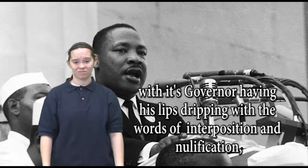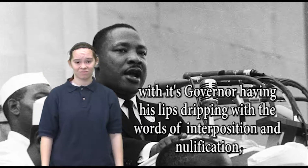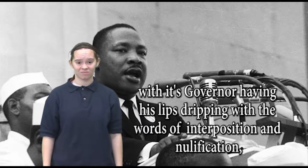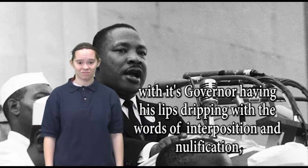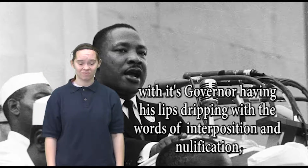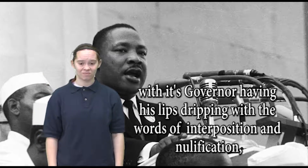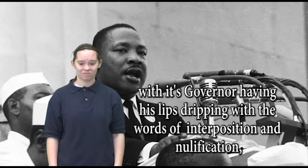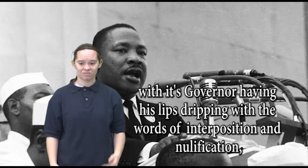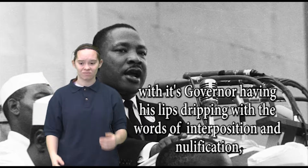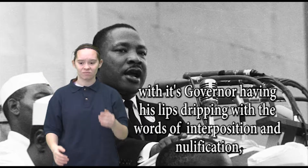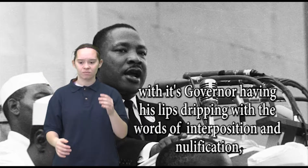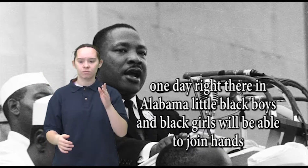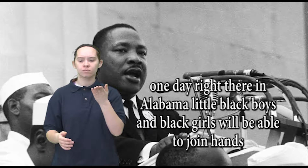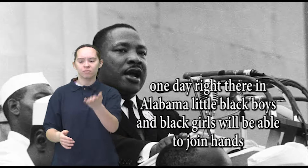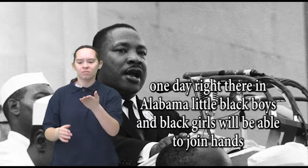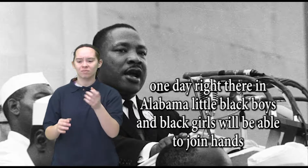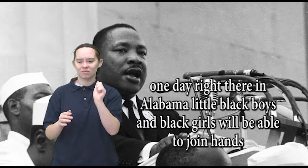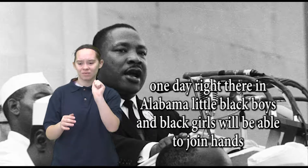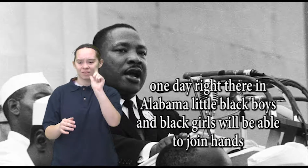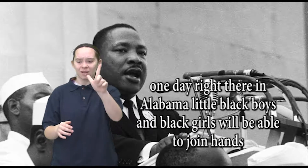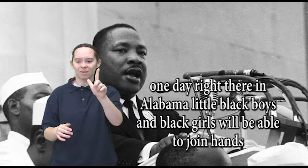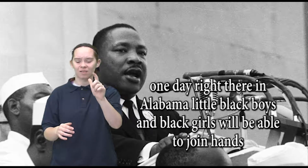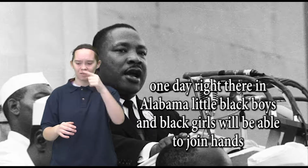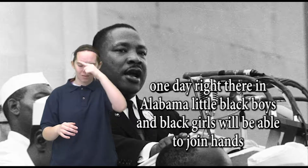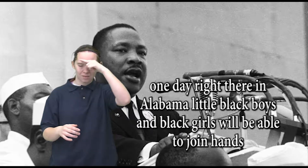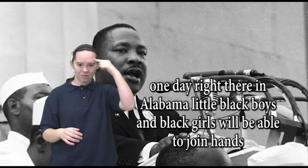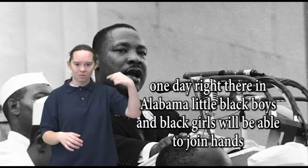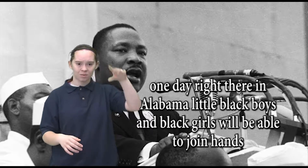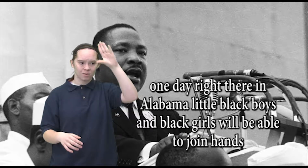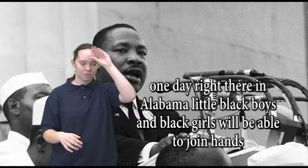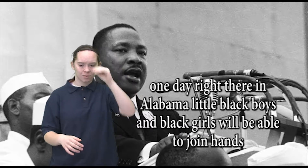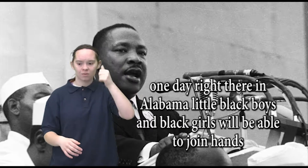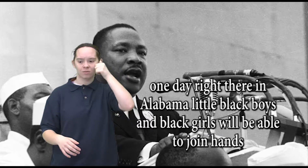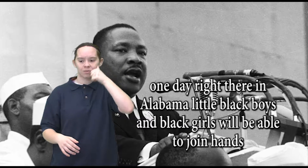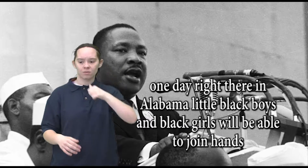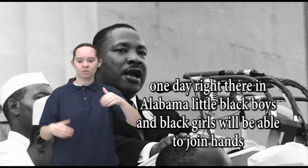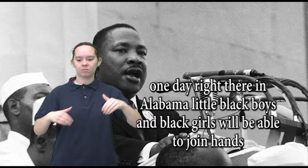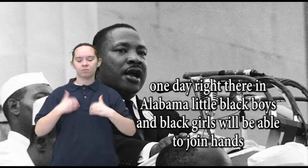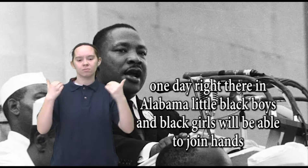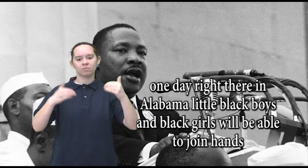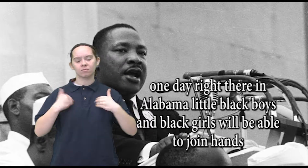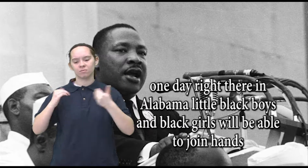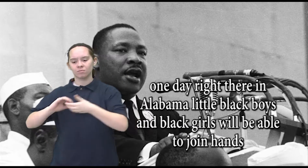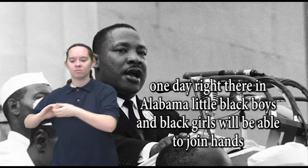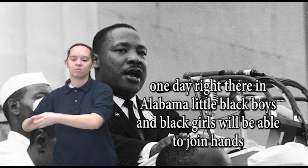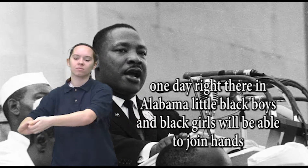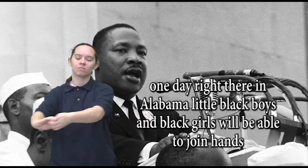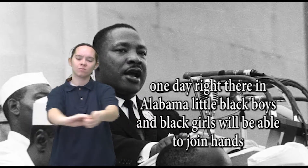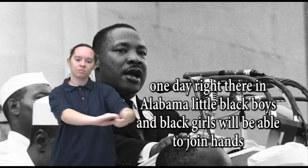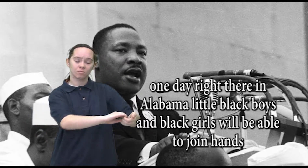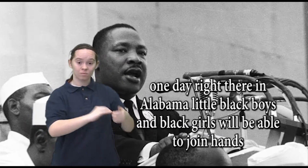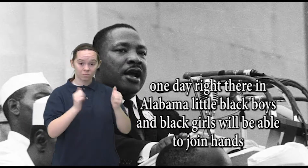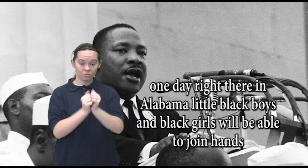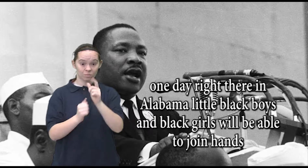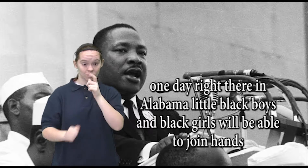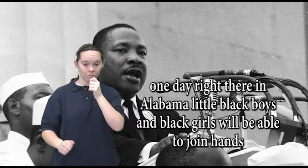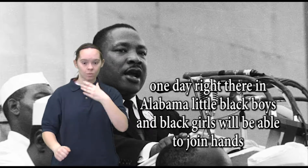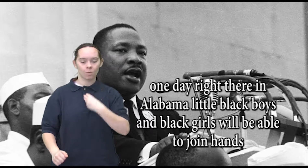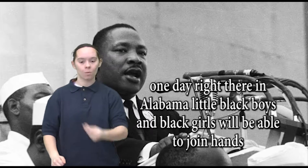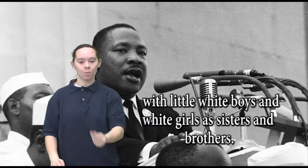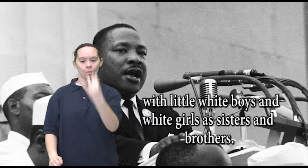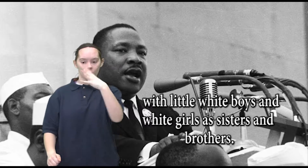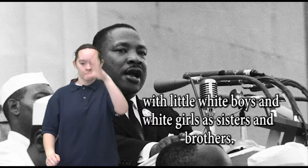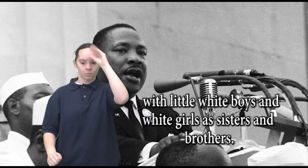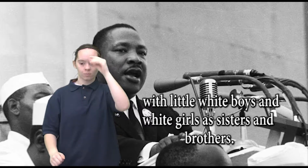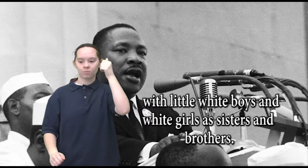interposition and nullification. One day right there in Alabama, little black boys and black girls will be able to